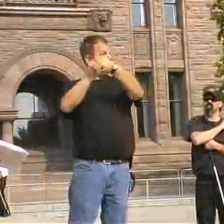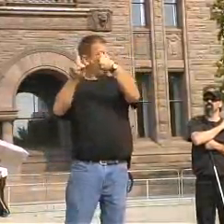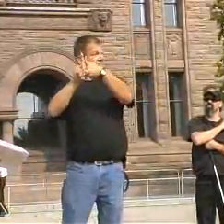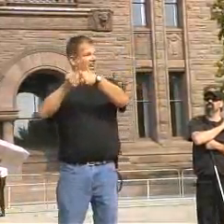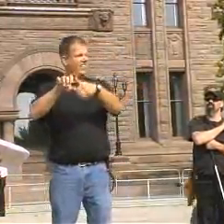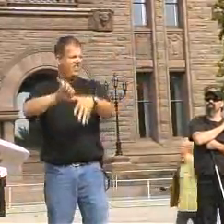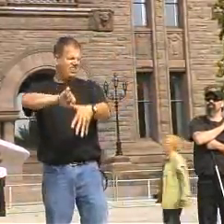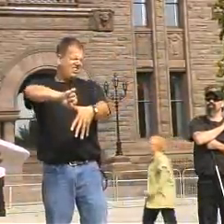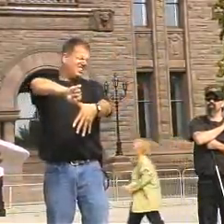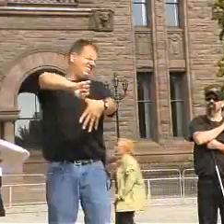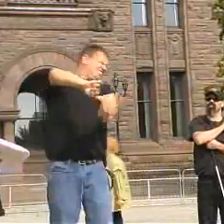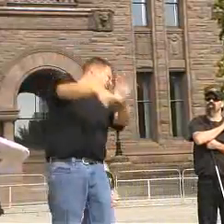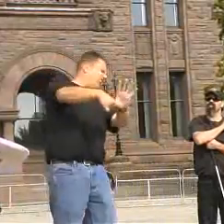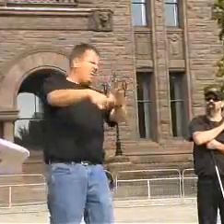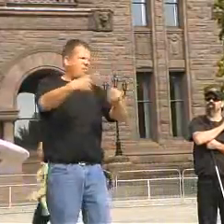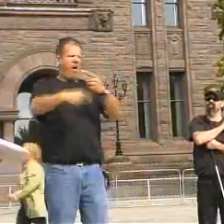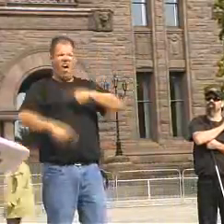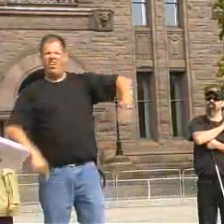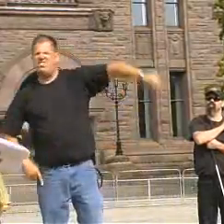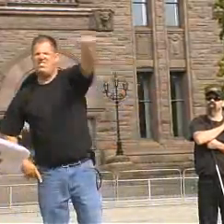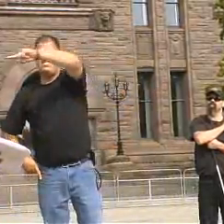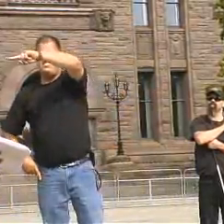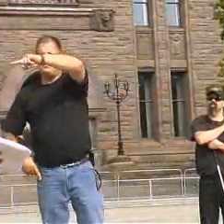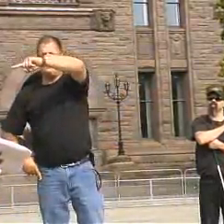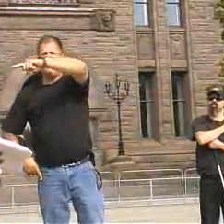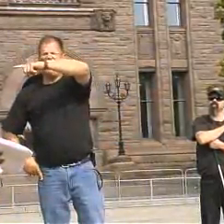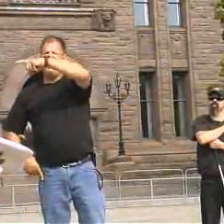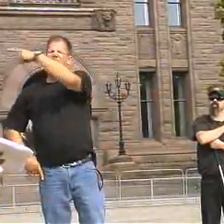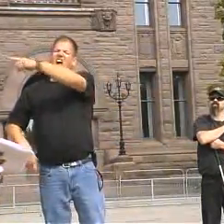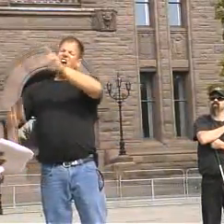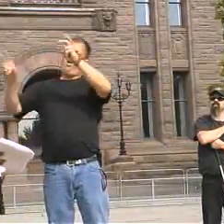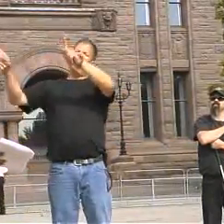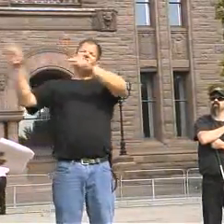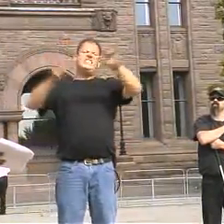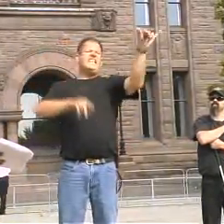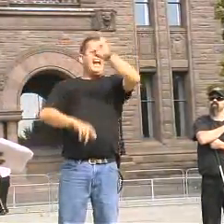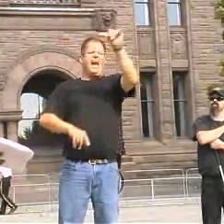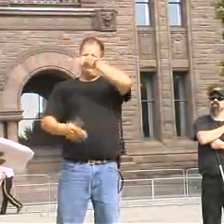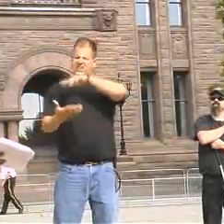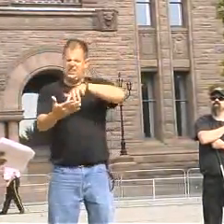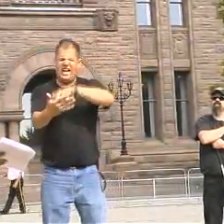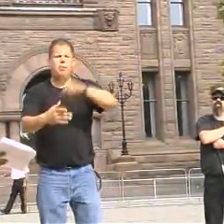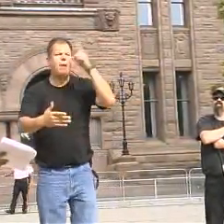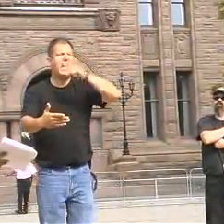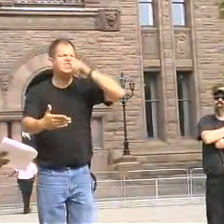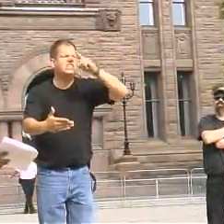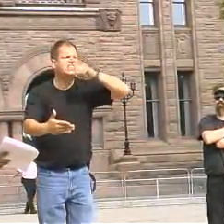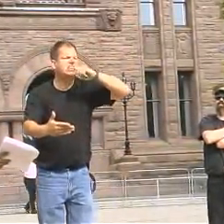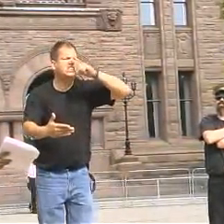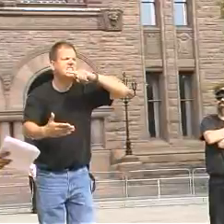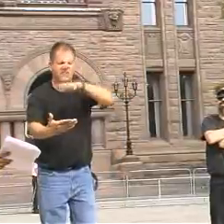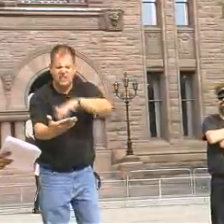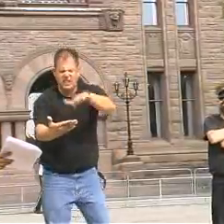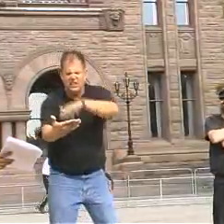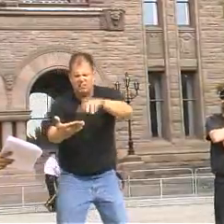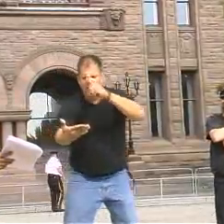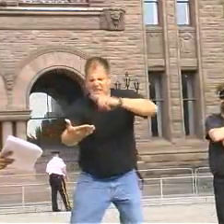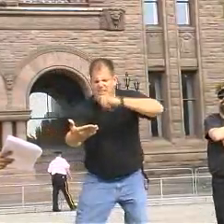study deaf education. But they know nothing about us at all. They look at us